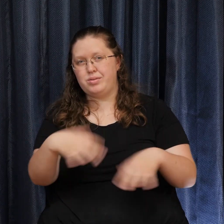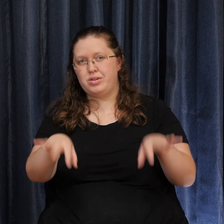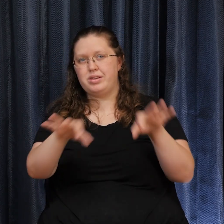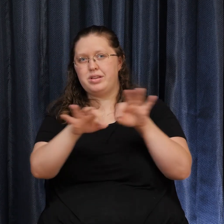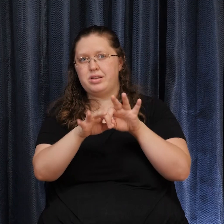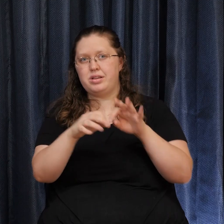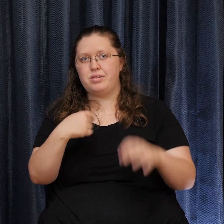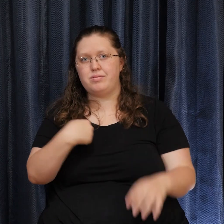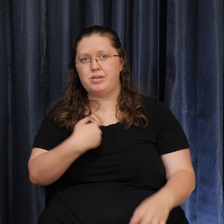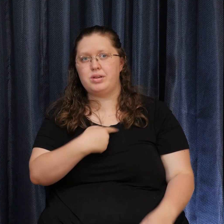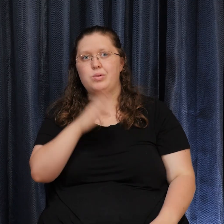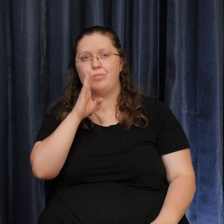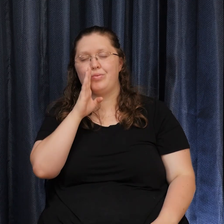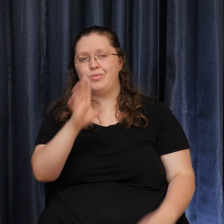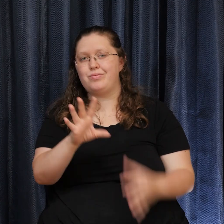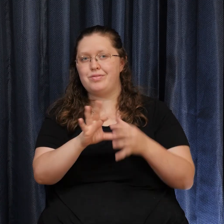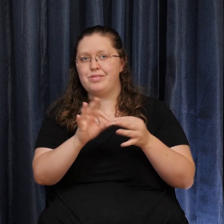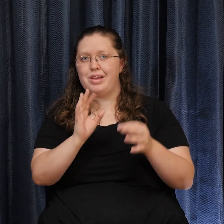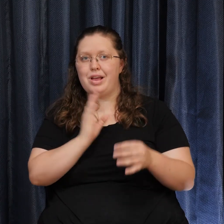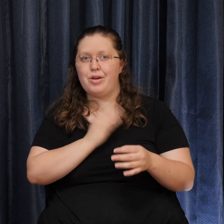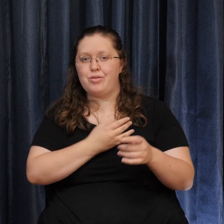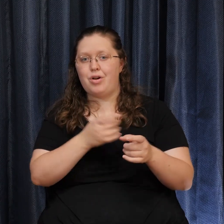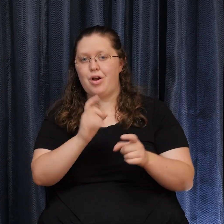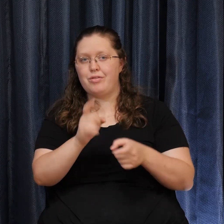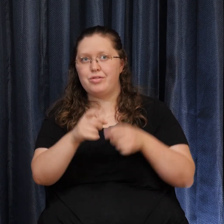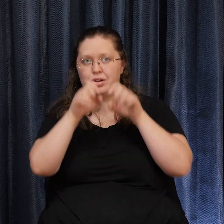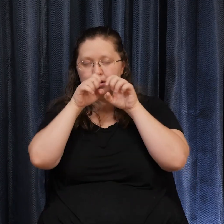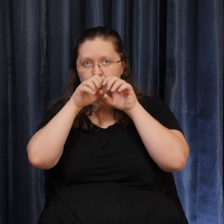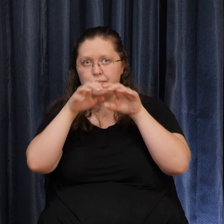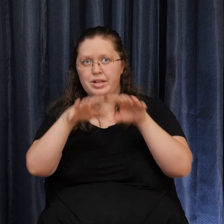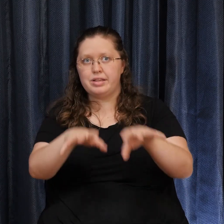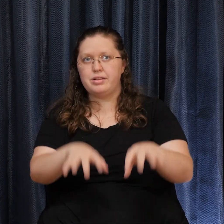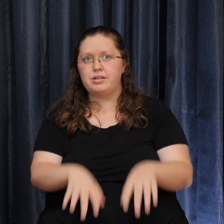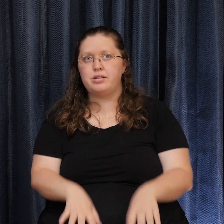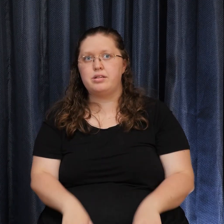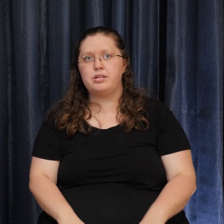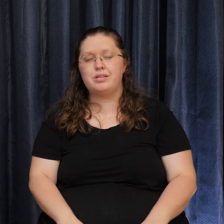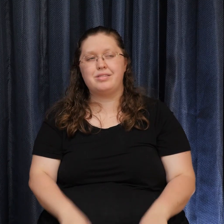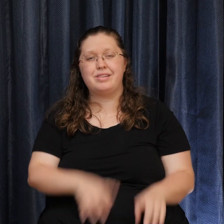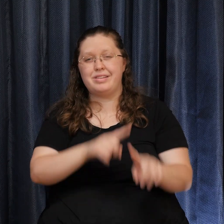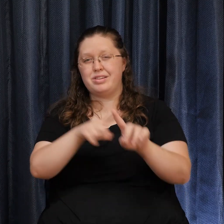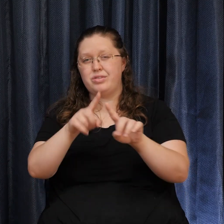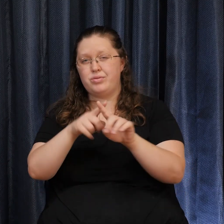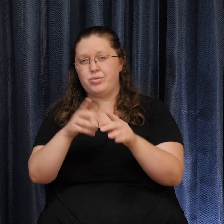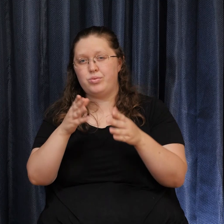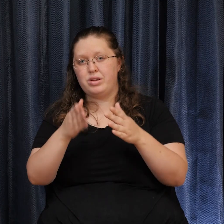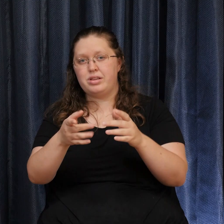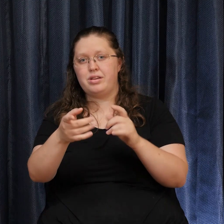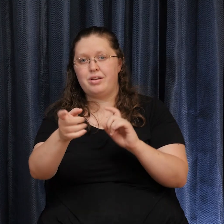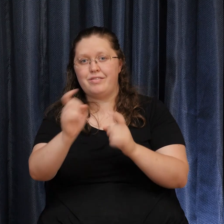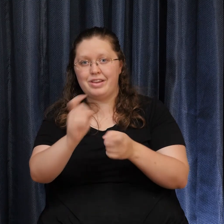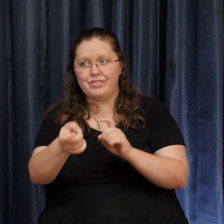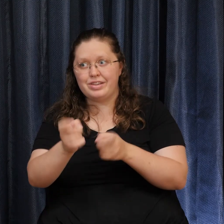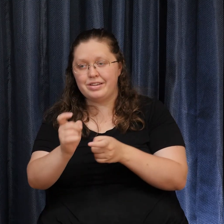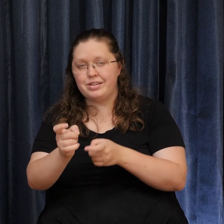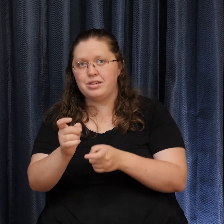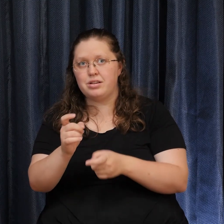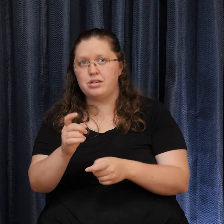offering Blessing together Through the channels Of these different Ways of giving And other means I freely give To my spiritual